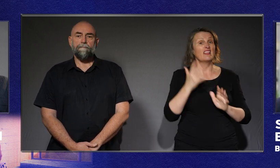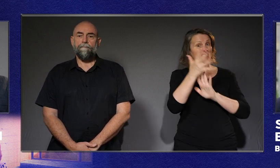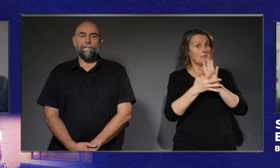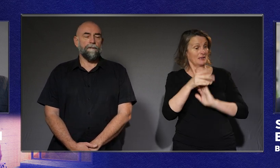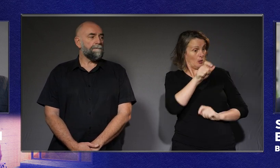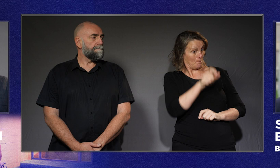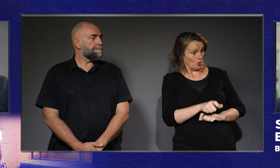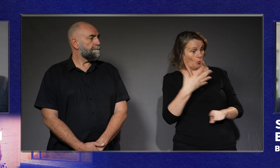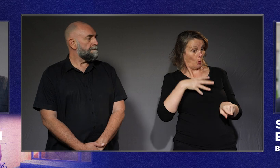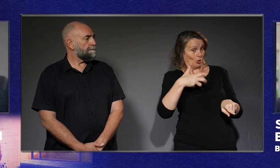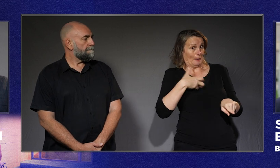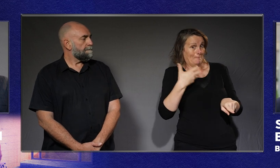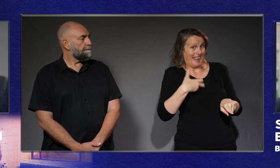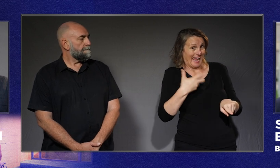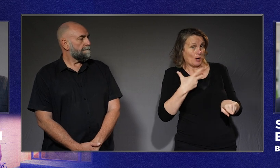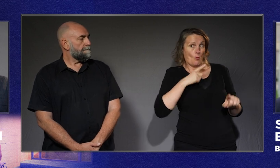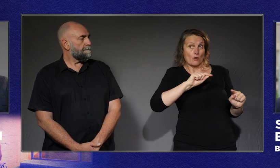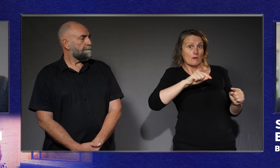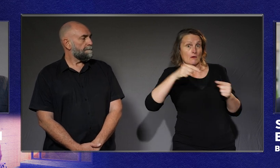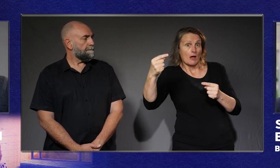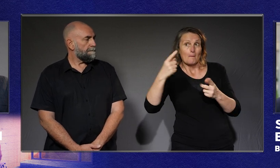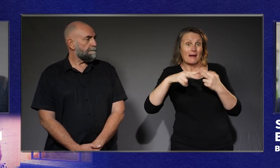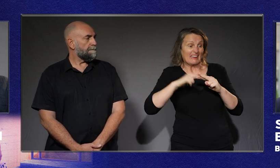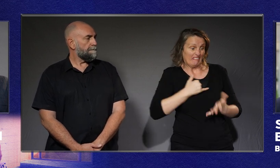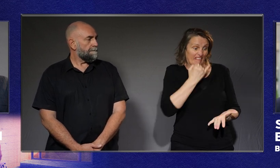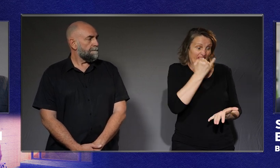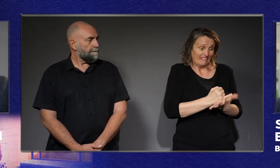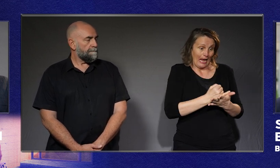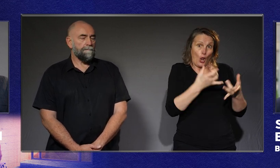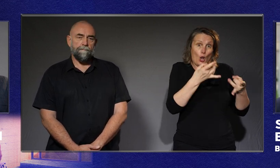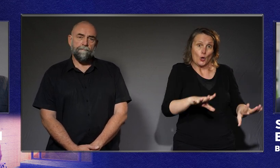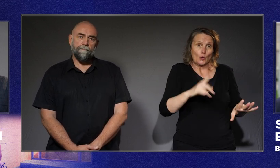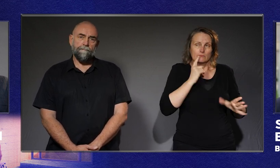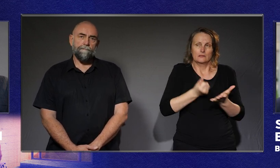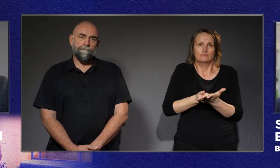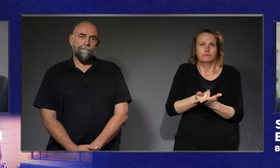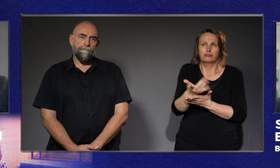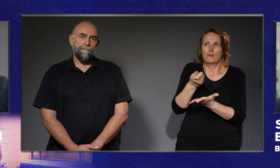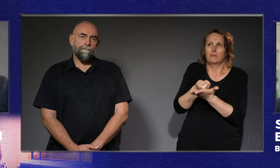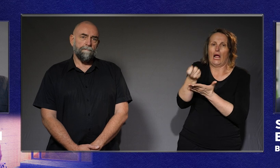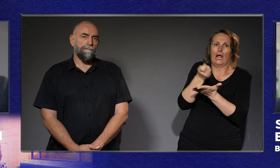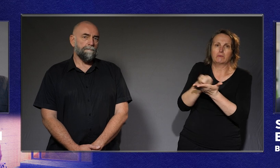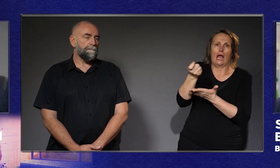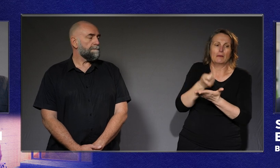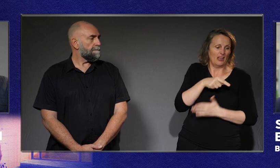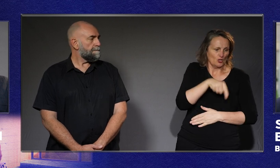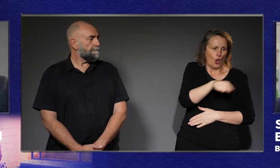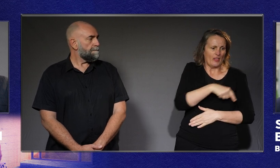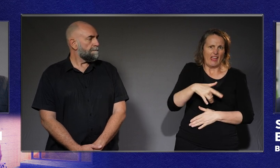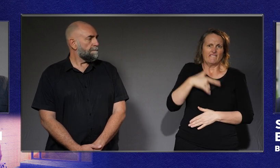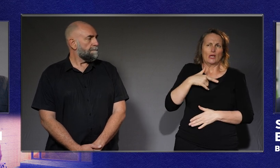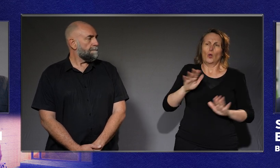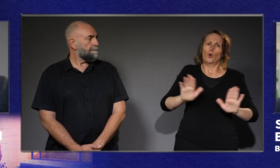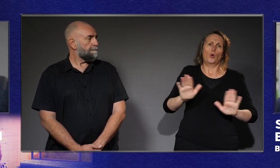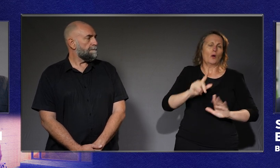case without the danger of getting an adverse costs order if they fail. So that's a major diminution in the access to